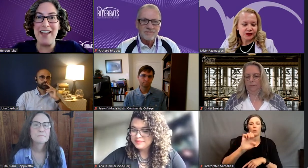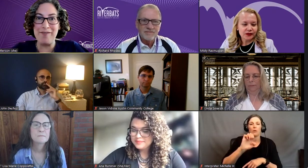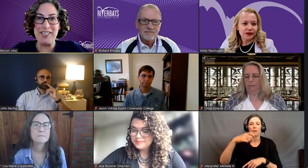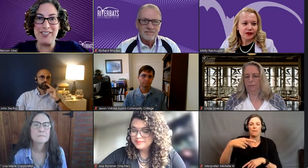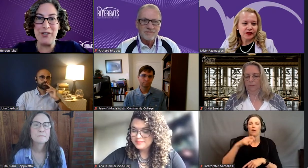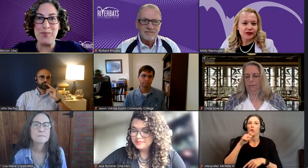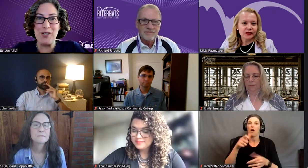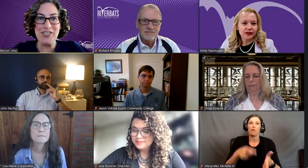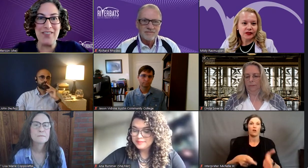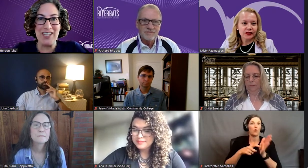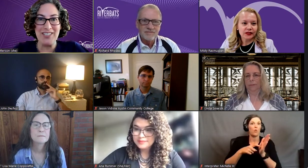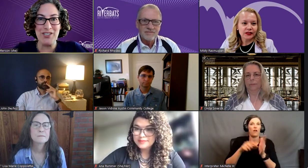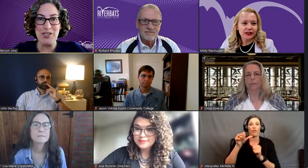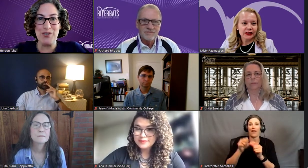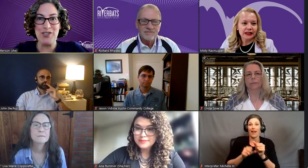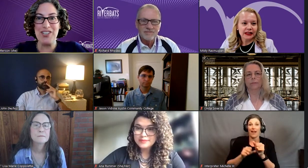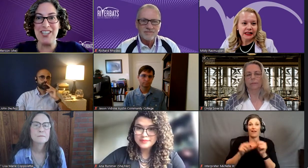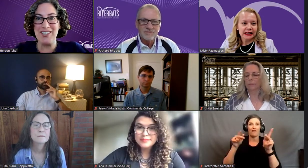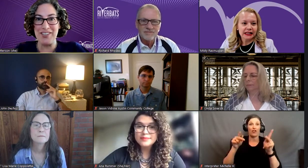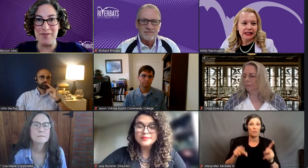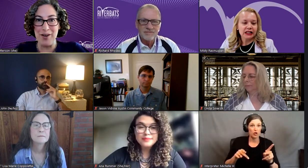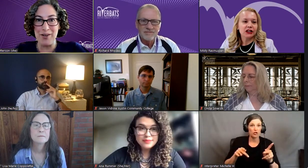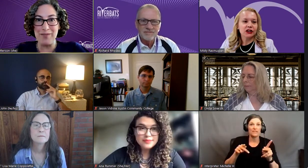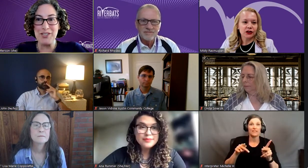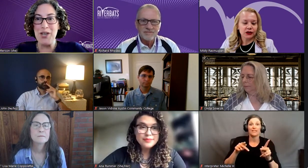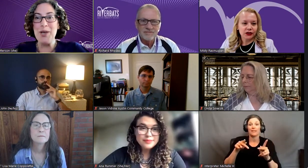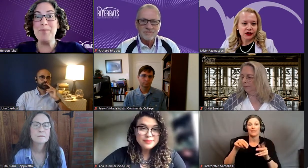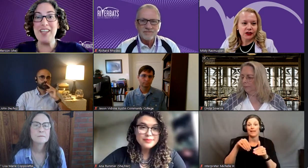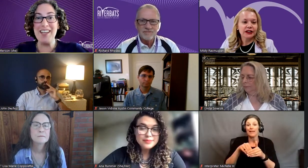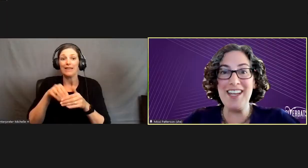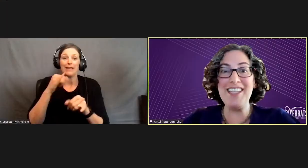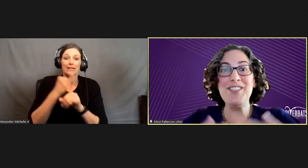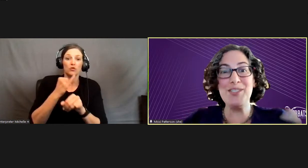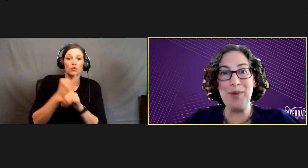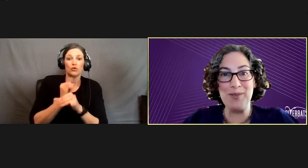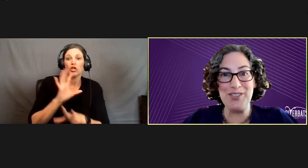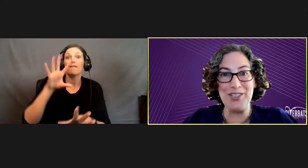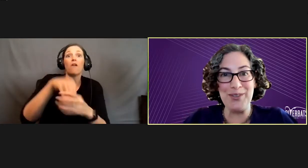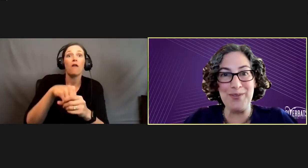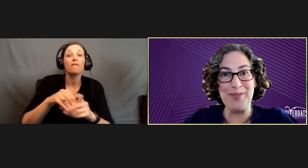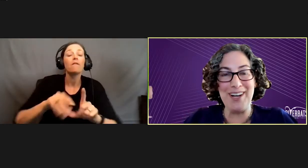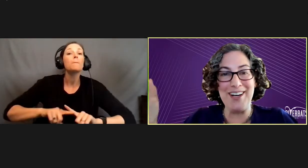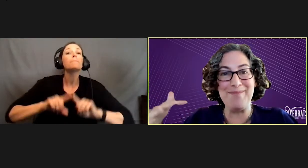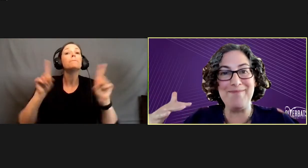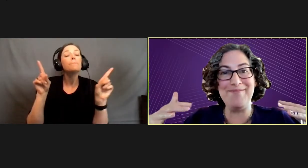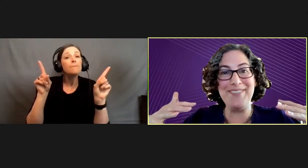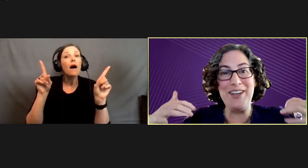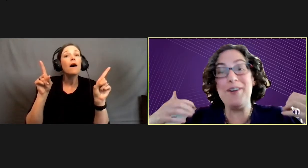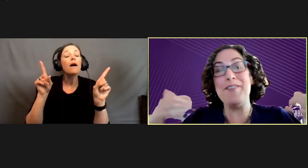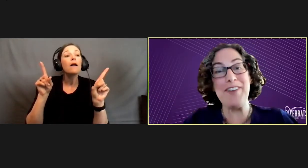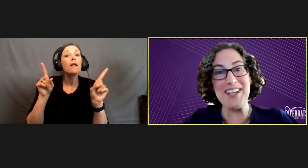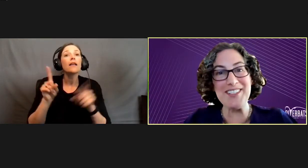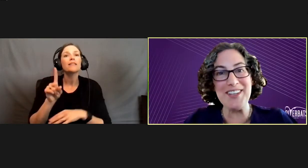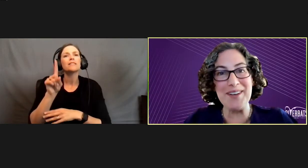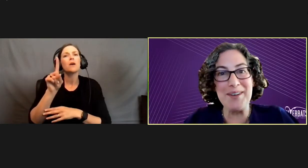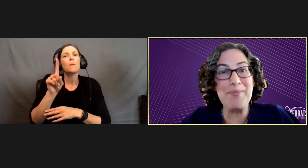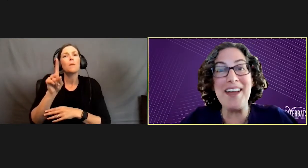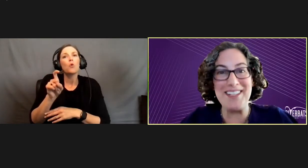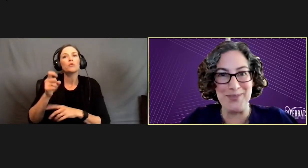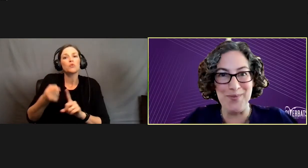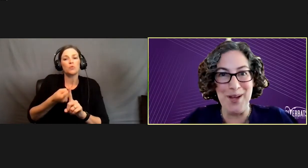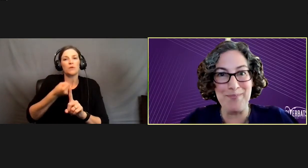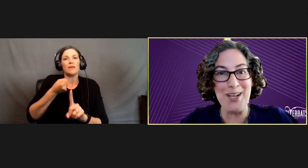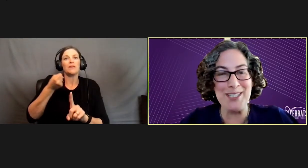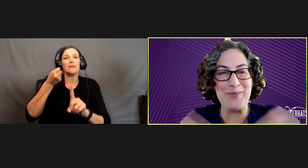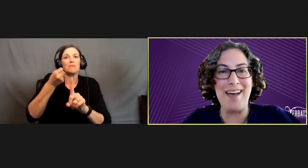that every single person at the institution is involved, but it is supposed to affect a